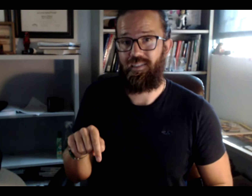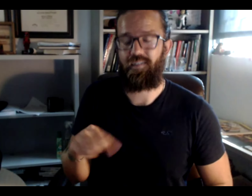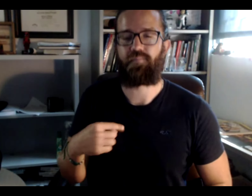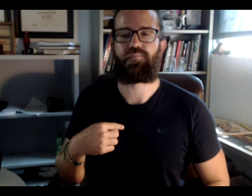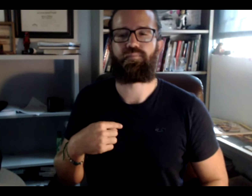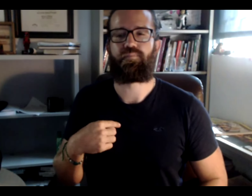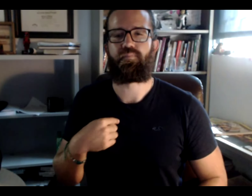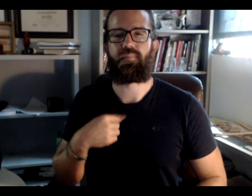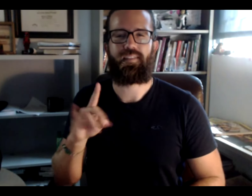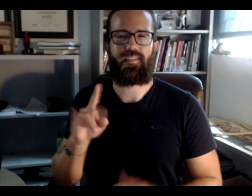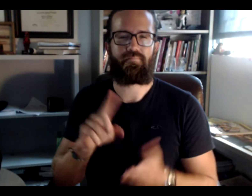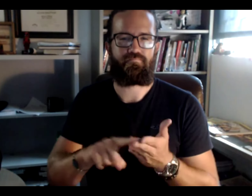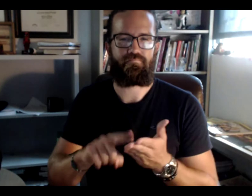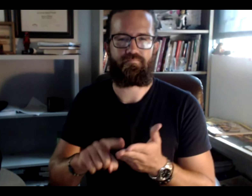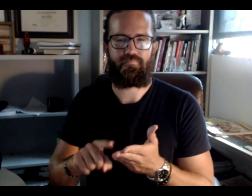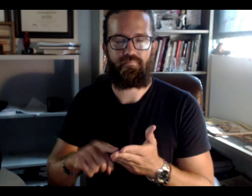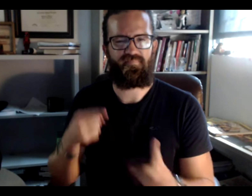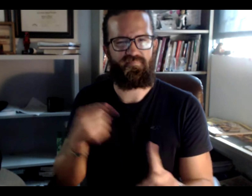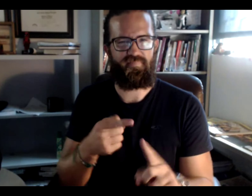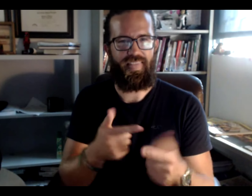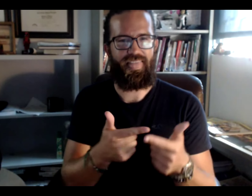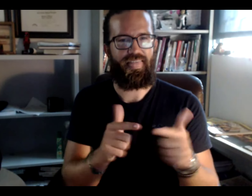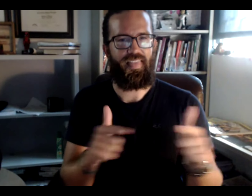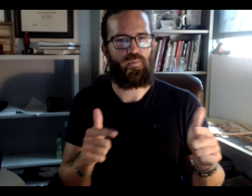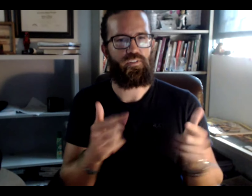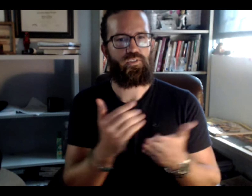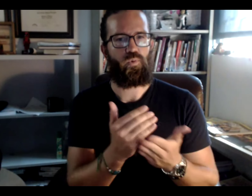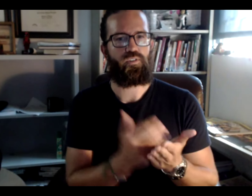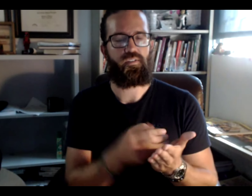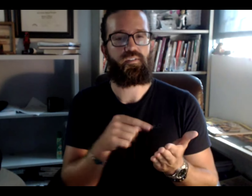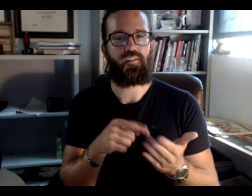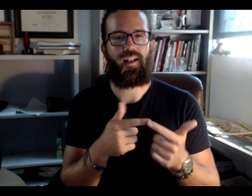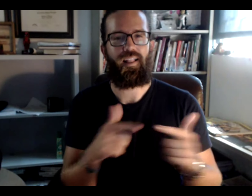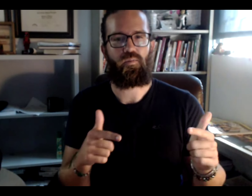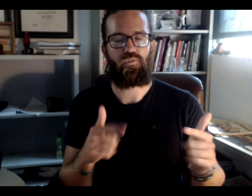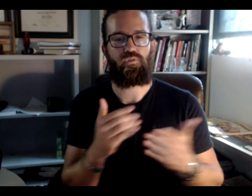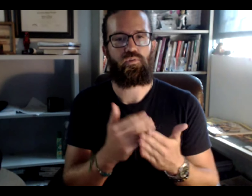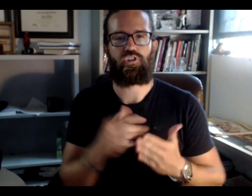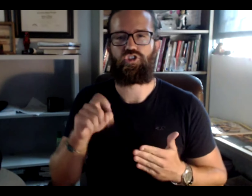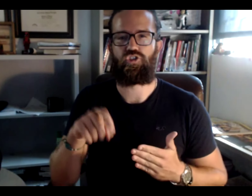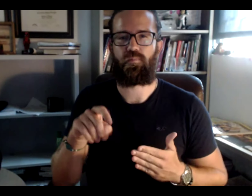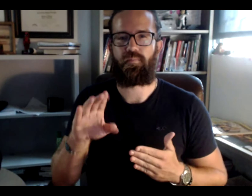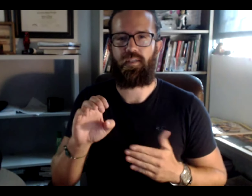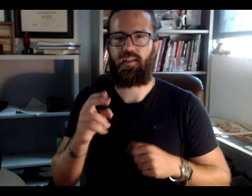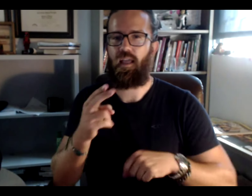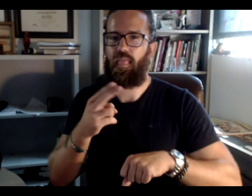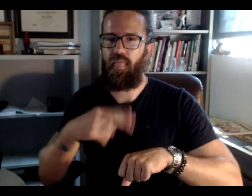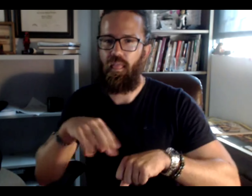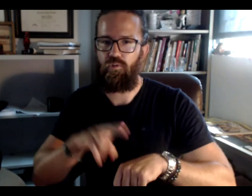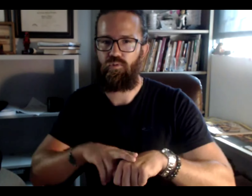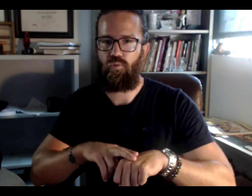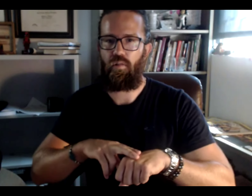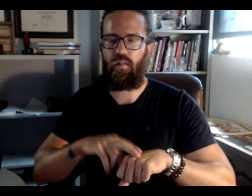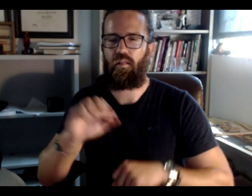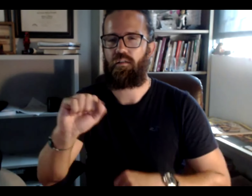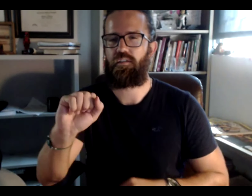And why am I doing this? We've done some research and with language courses and linguistic courses,